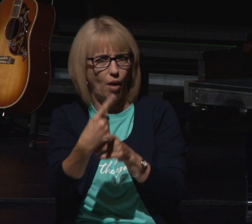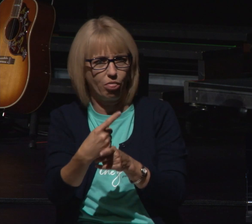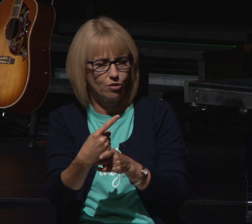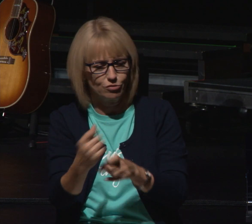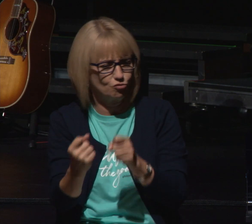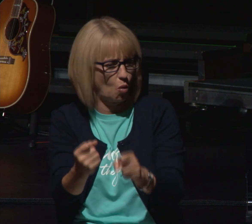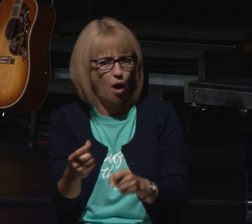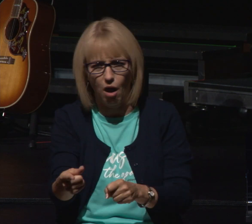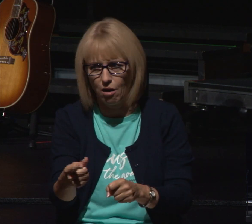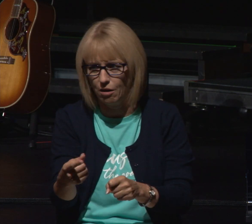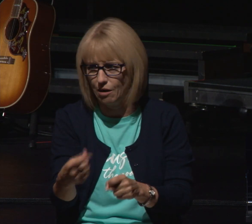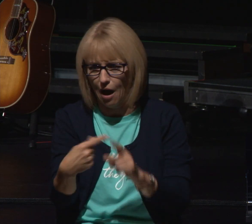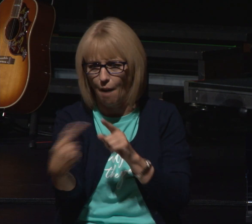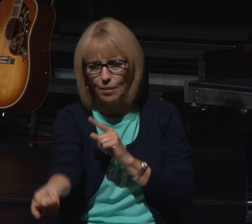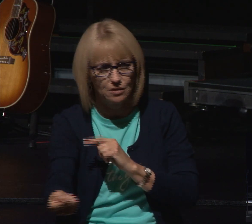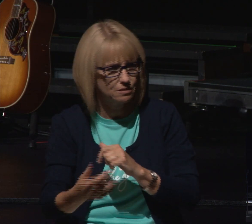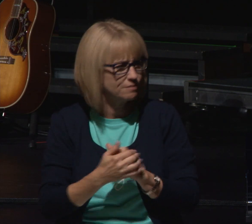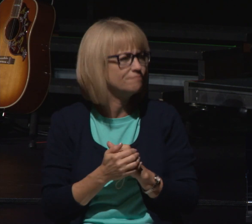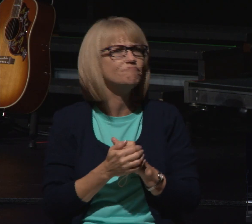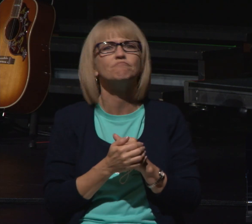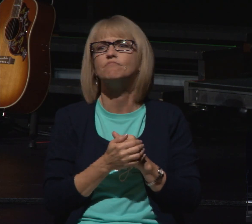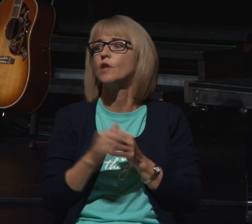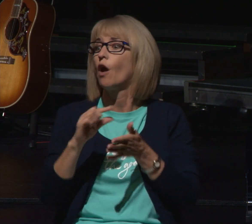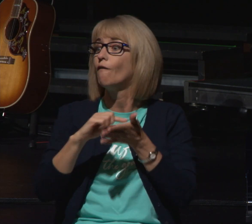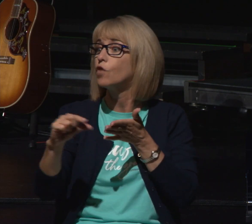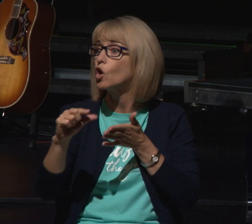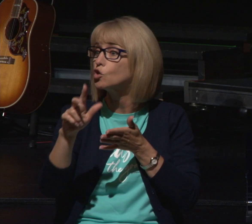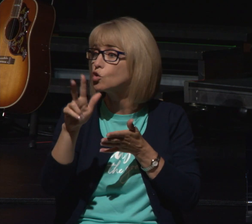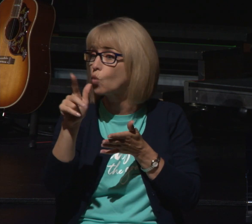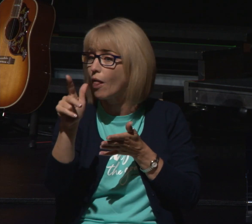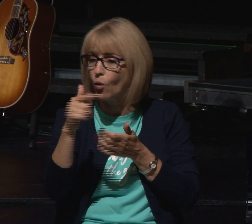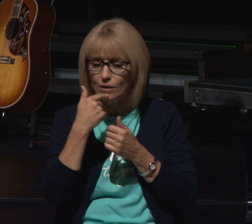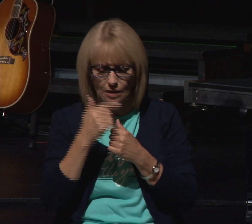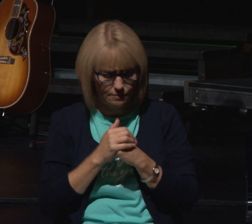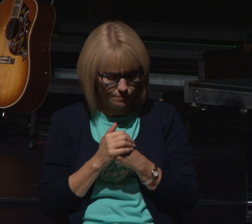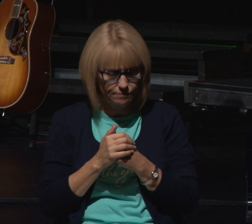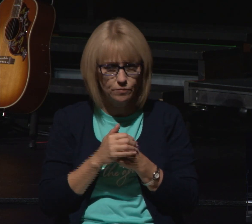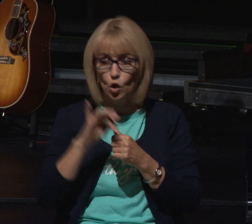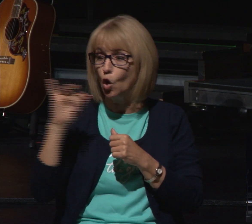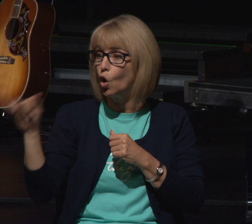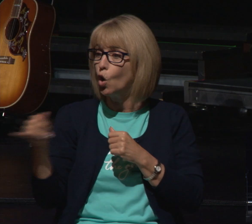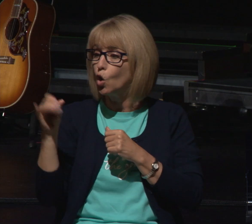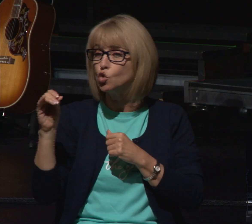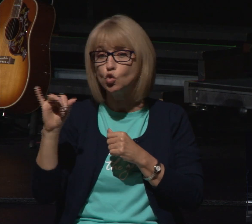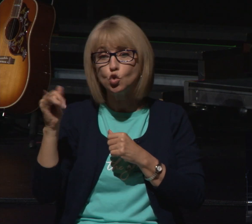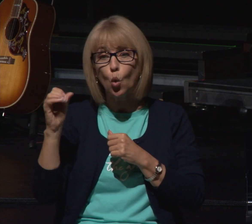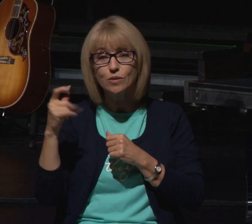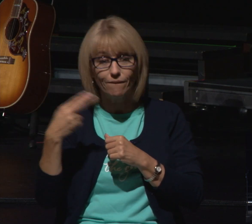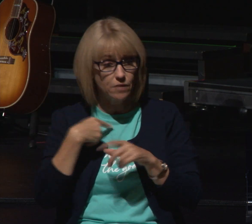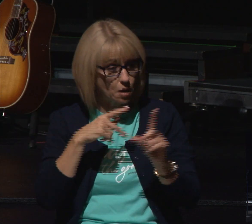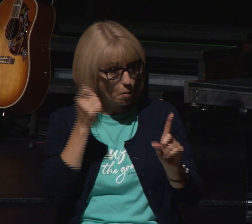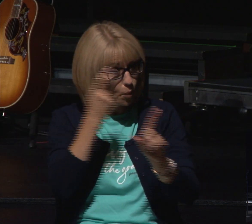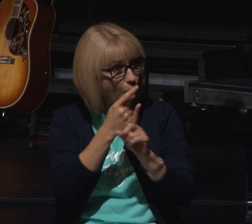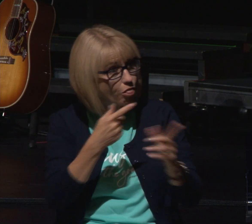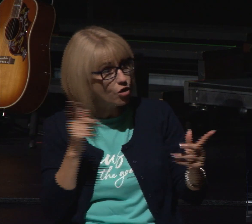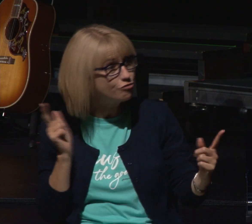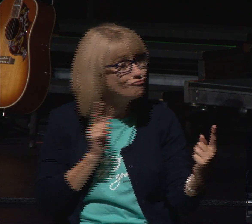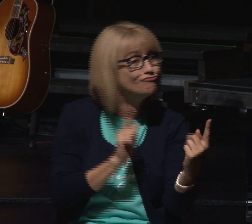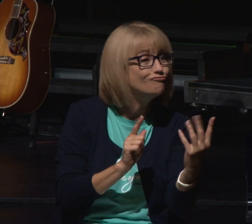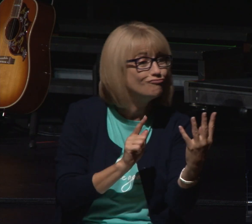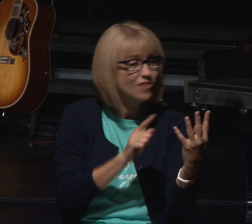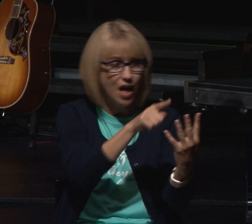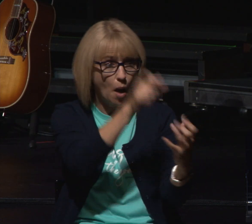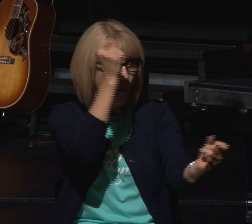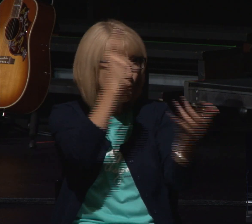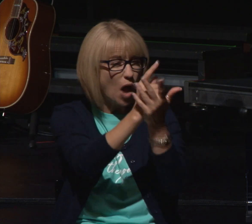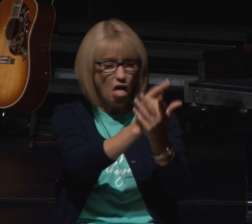verse number 24 we see there 23 it says so when joseph came to his brothers where they were at in the fields they stripped him of his robe